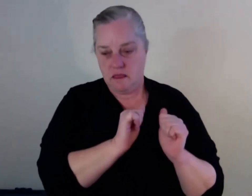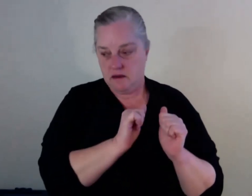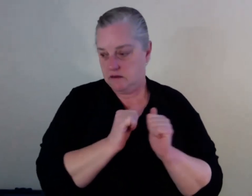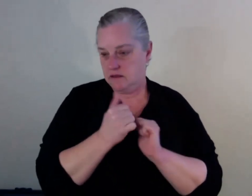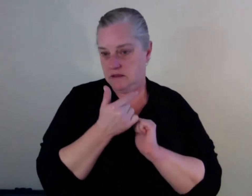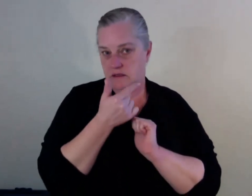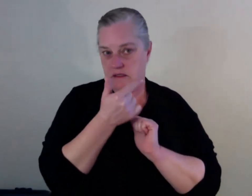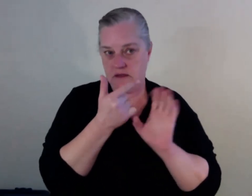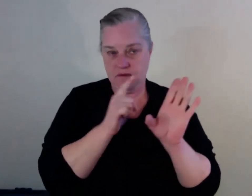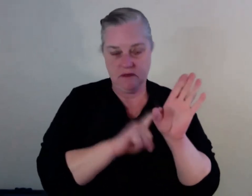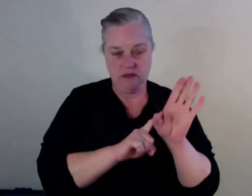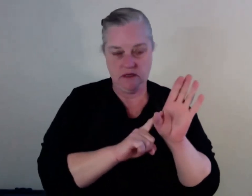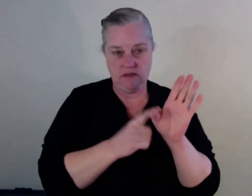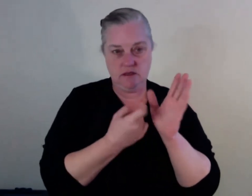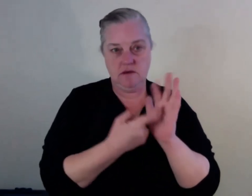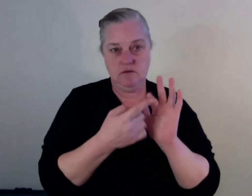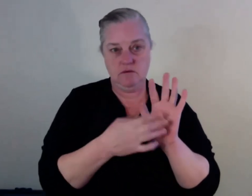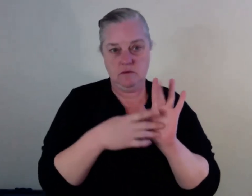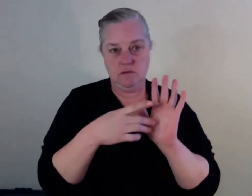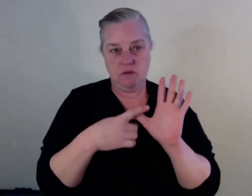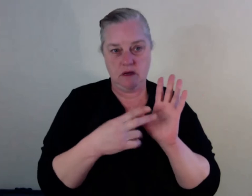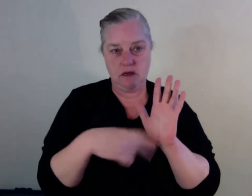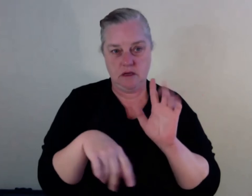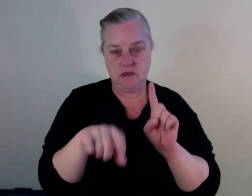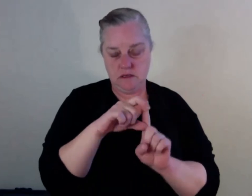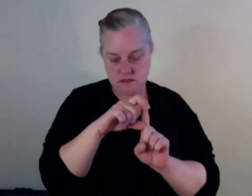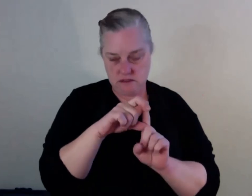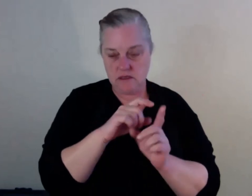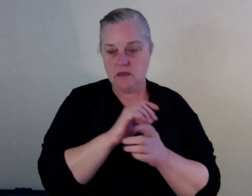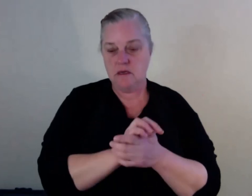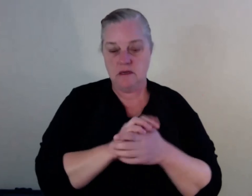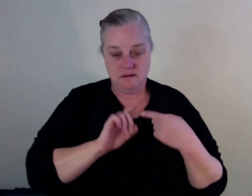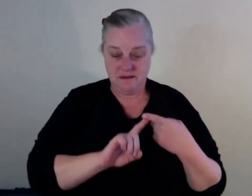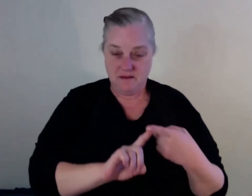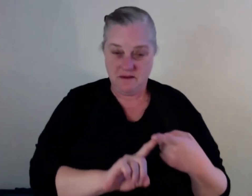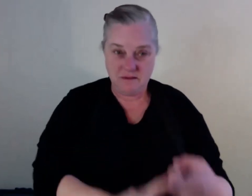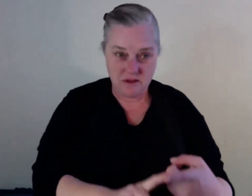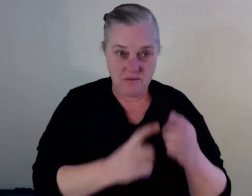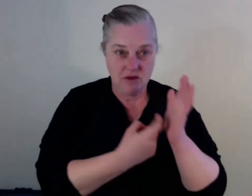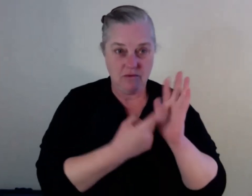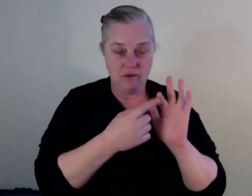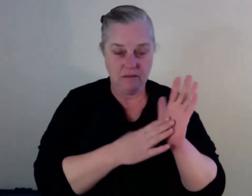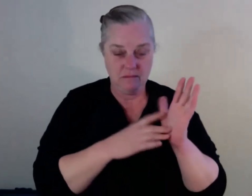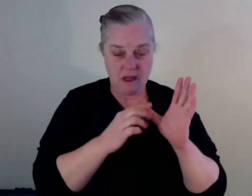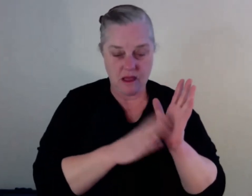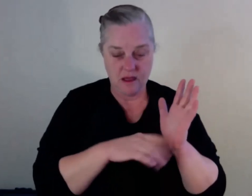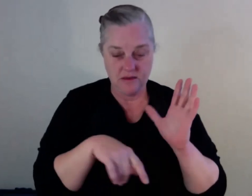me and wanted me to suffer a bit more. So they kept me on remand for seven years. So I had no access to any courses, anything that